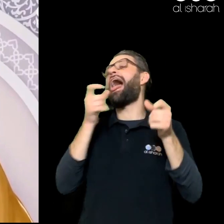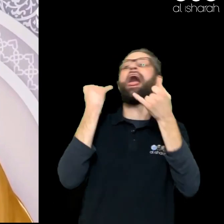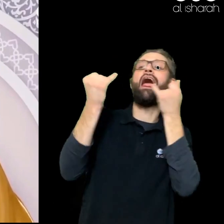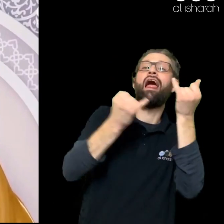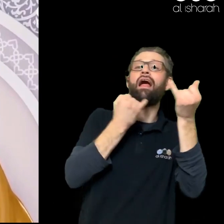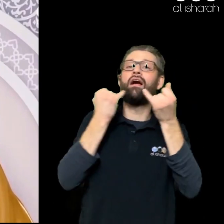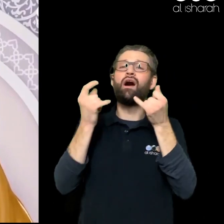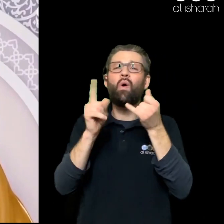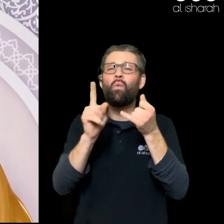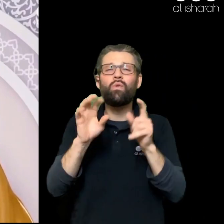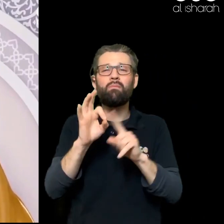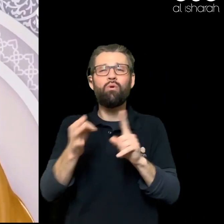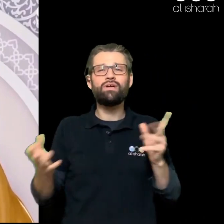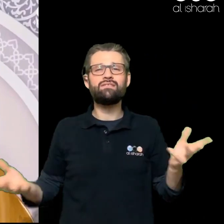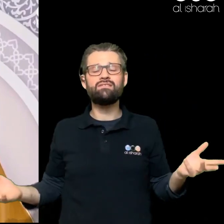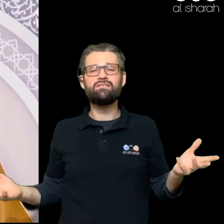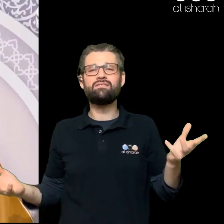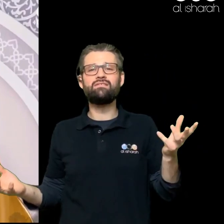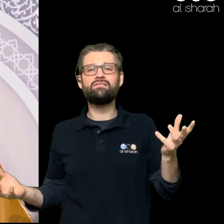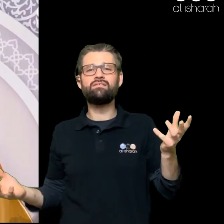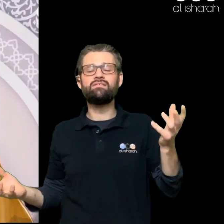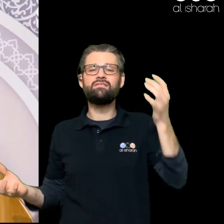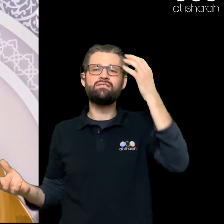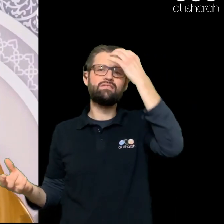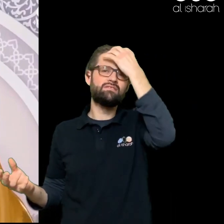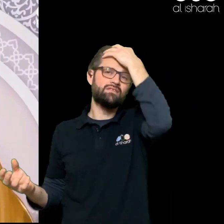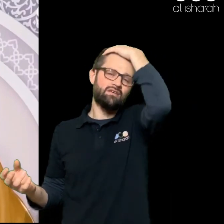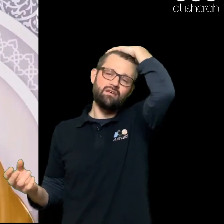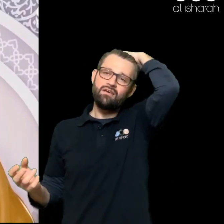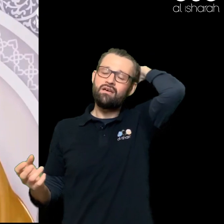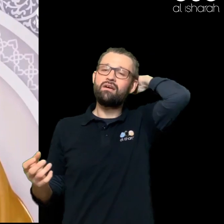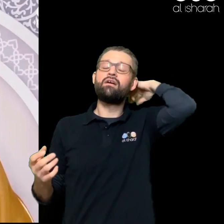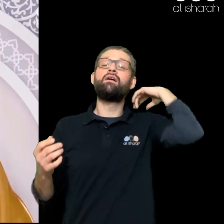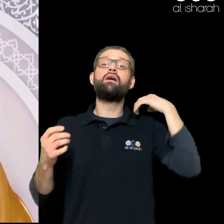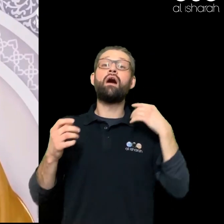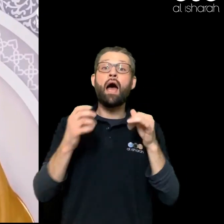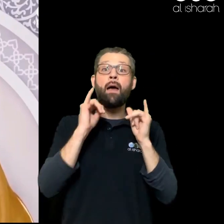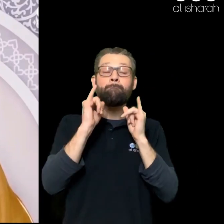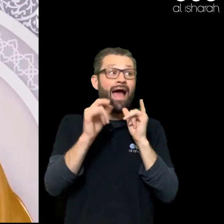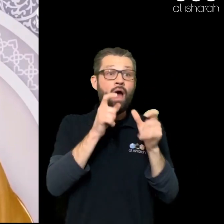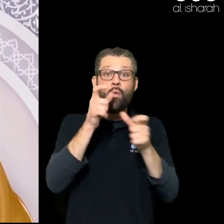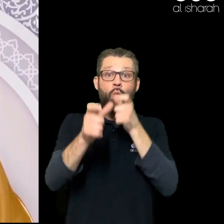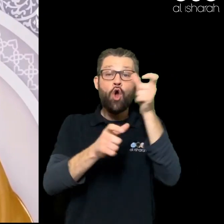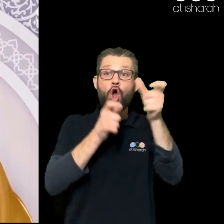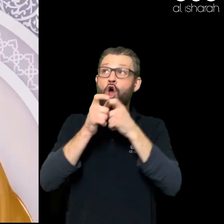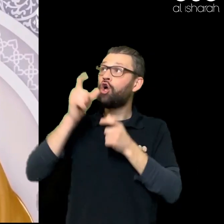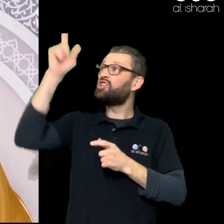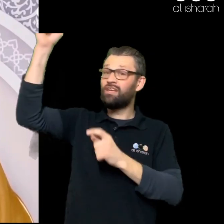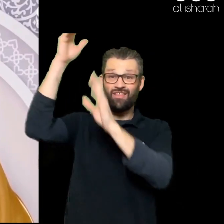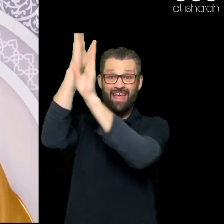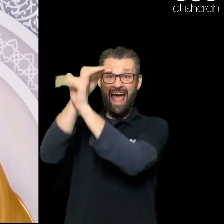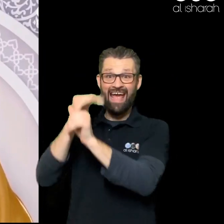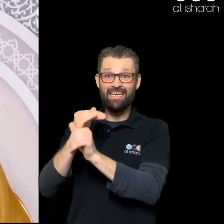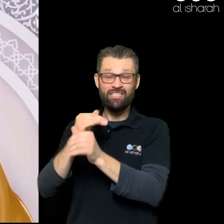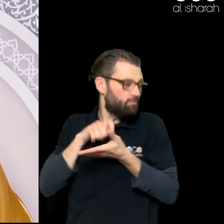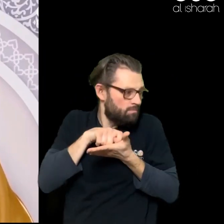My Sisters That Have Such Bad Words That The Angels Are Writing Them Against Us And We Will Arrive On The